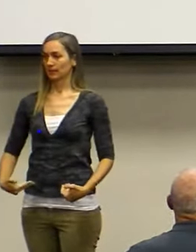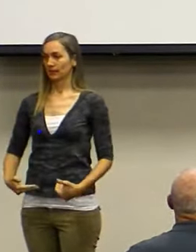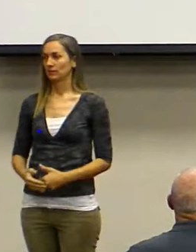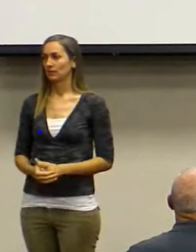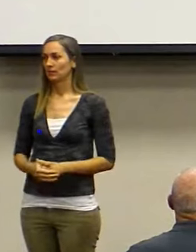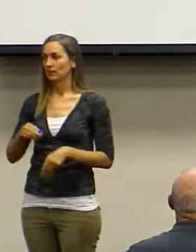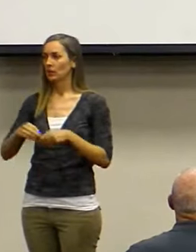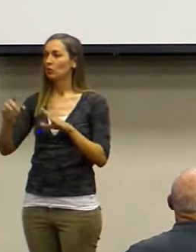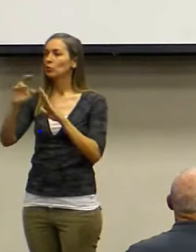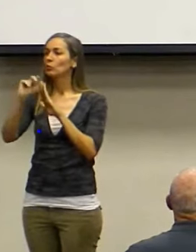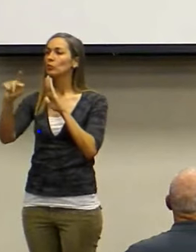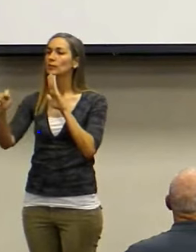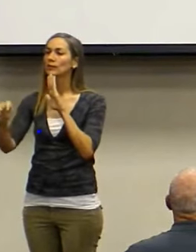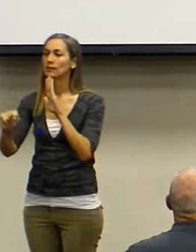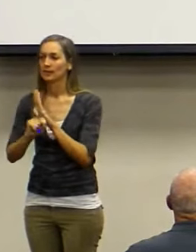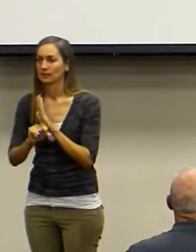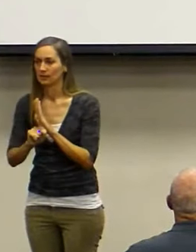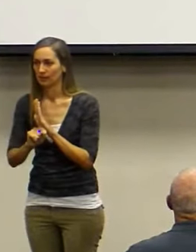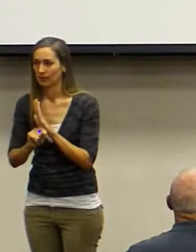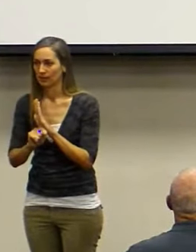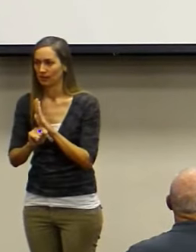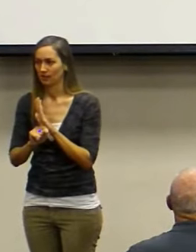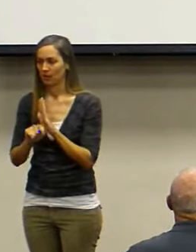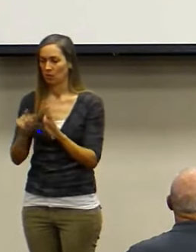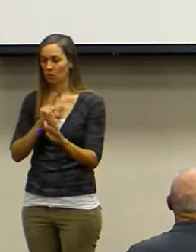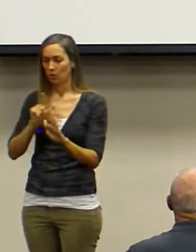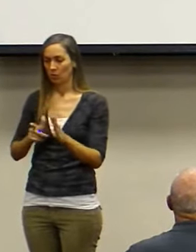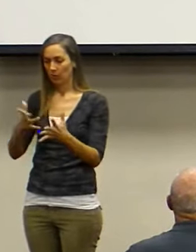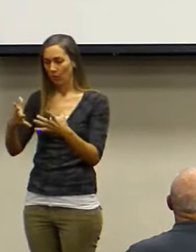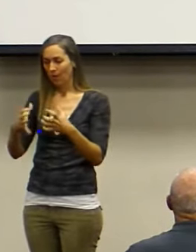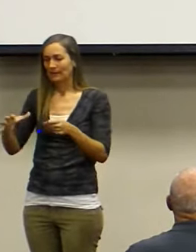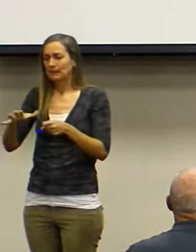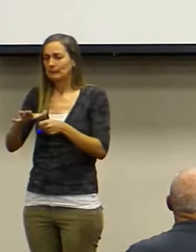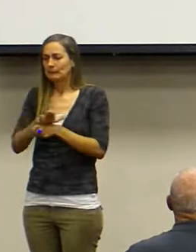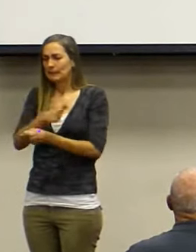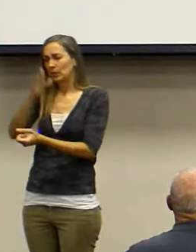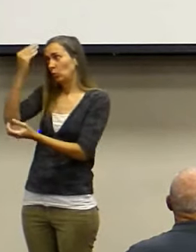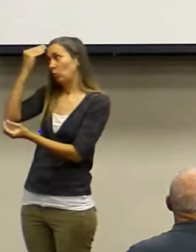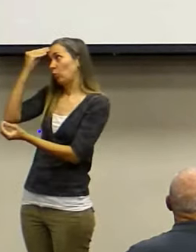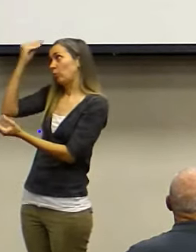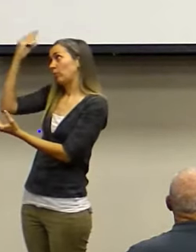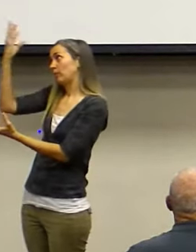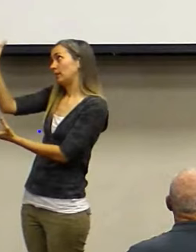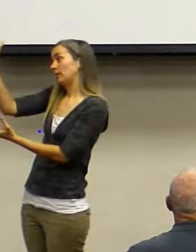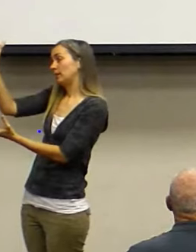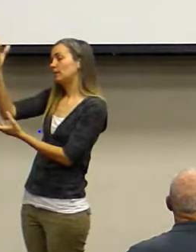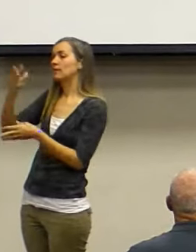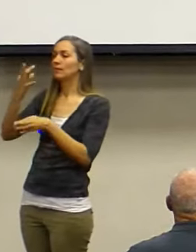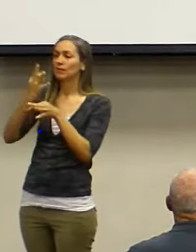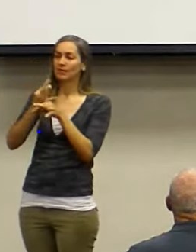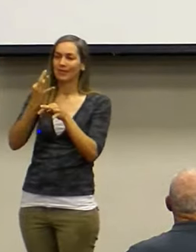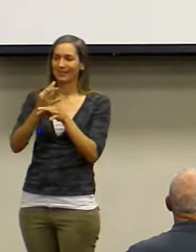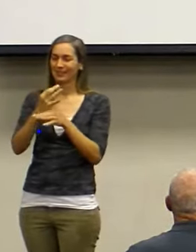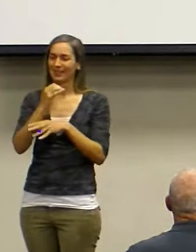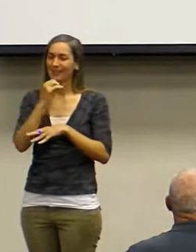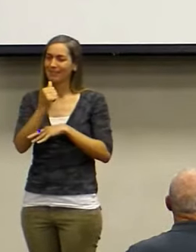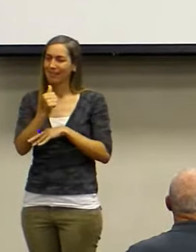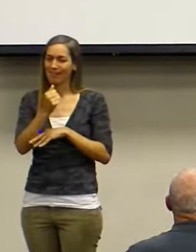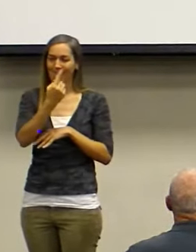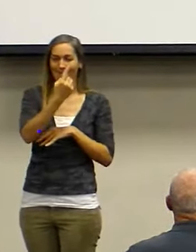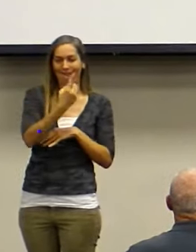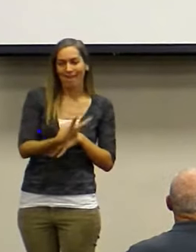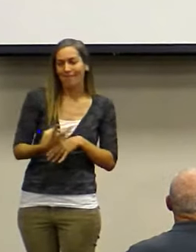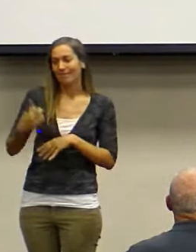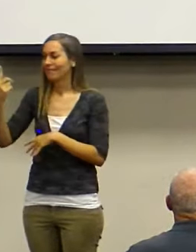it is complete. So the Lord wants your complete obedience to him. Faith is neither half and